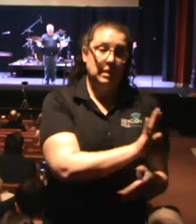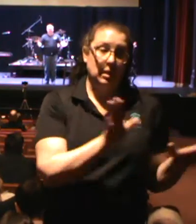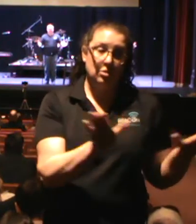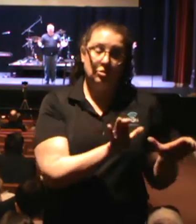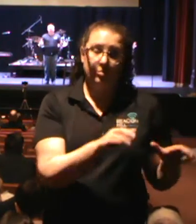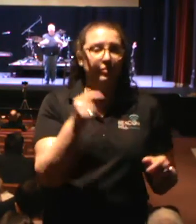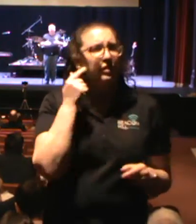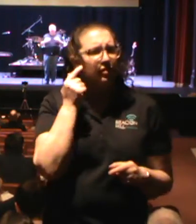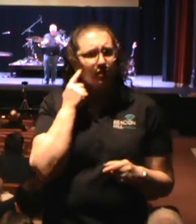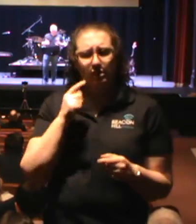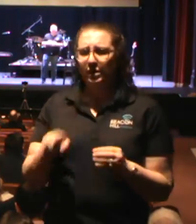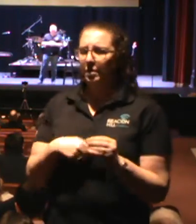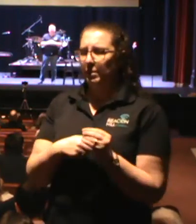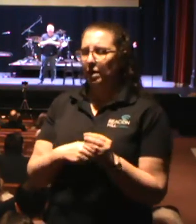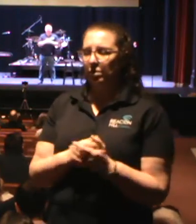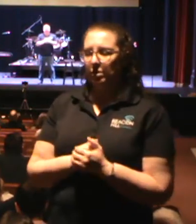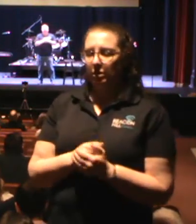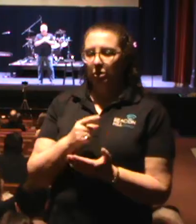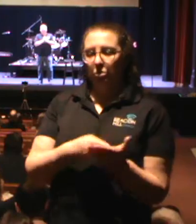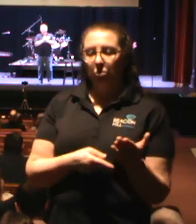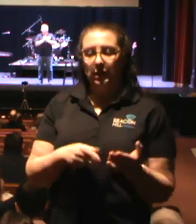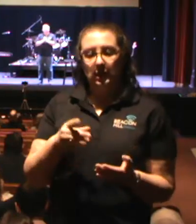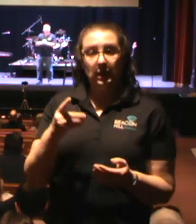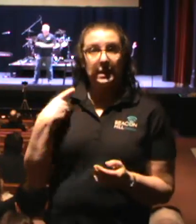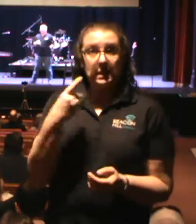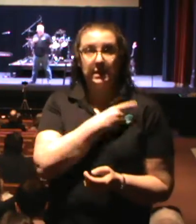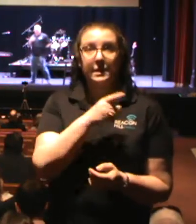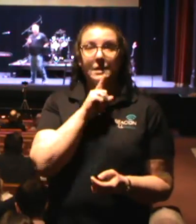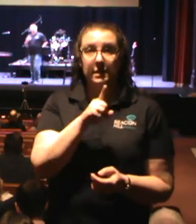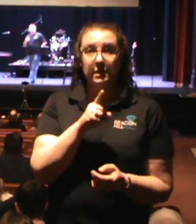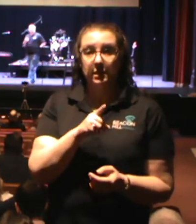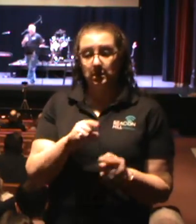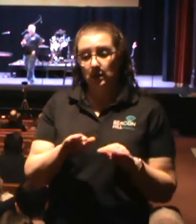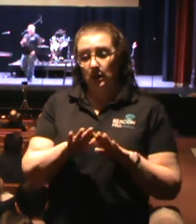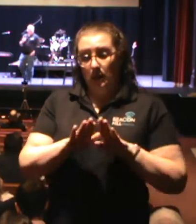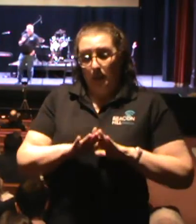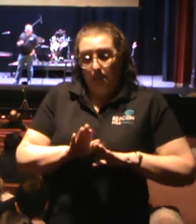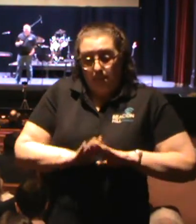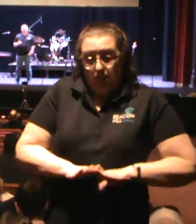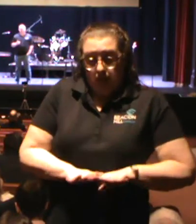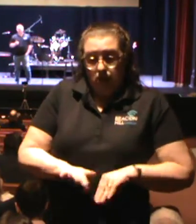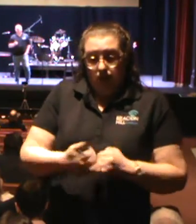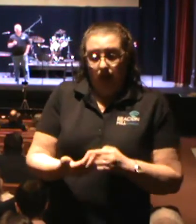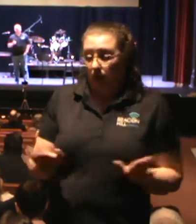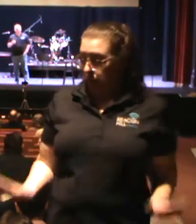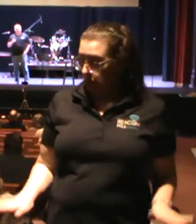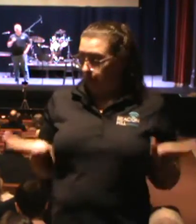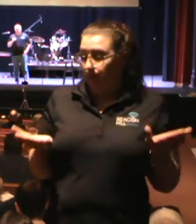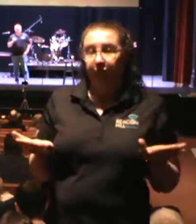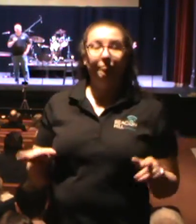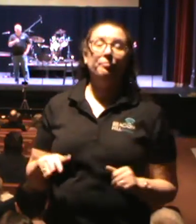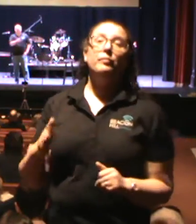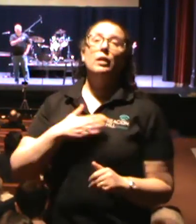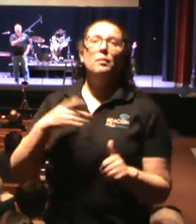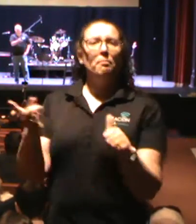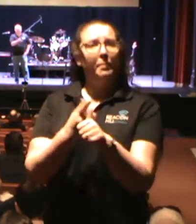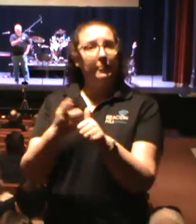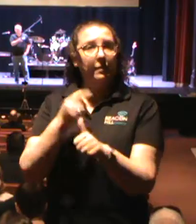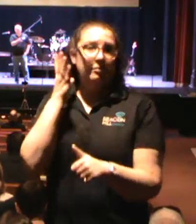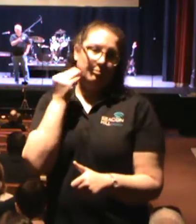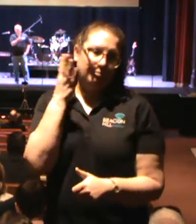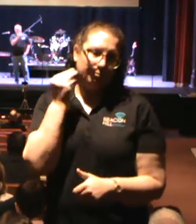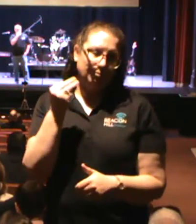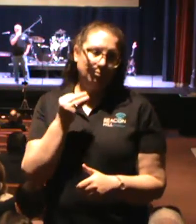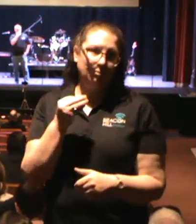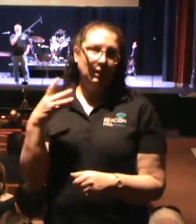brought up. Now, how I've been brought up, I remember my first experience with deacons was, what do you